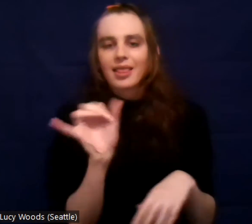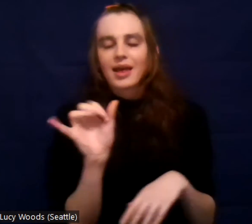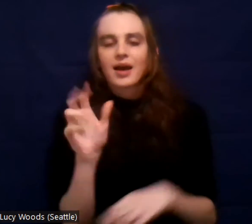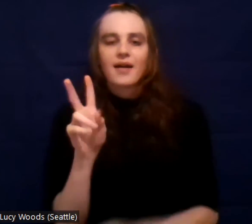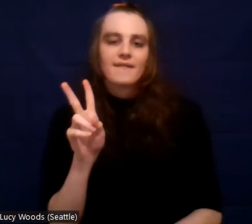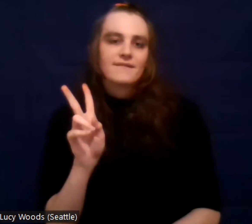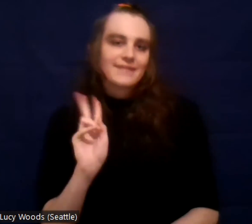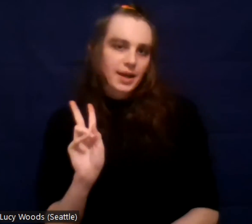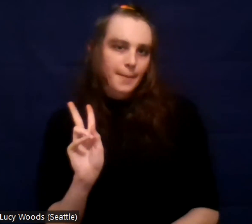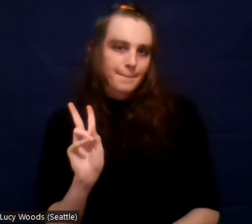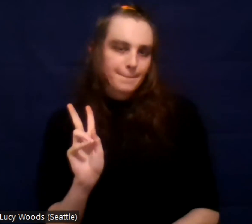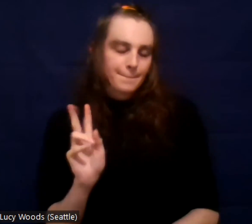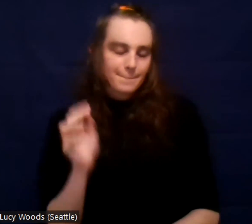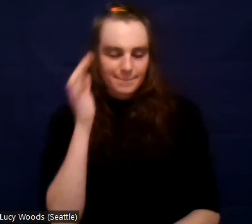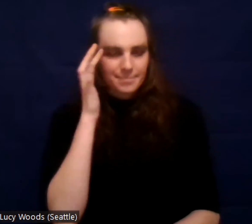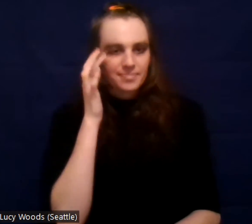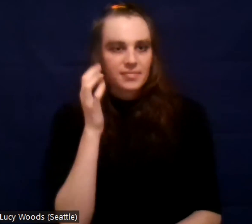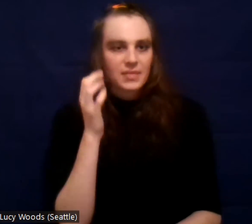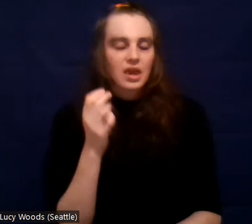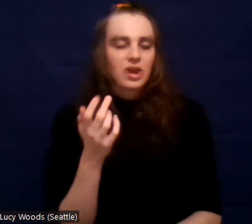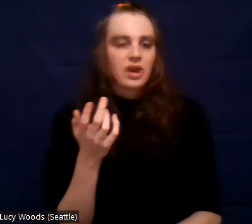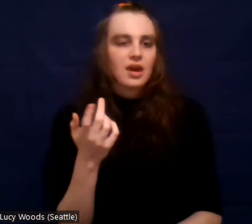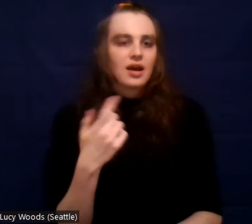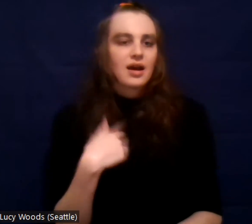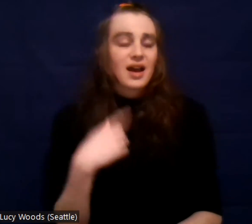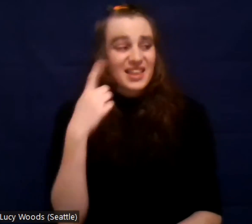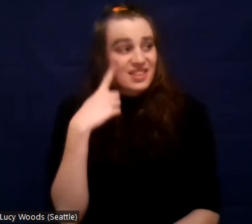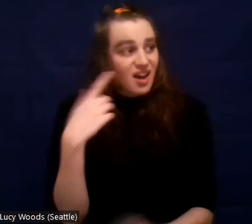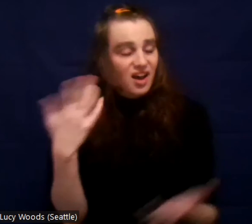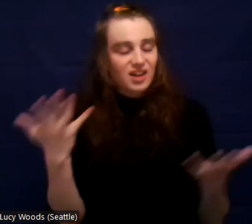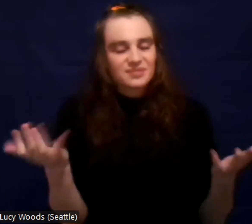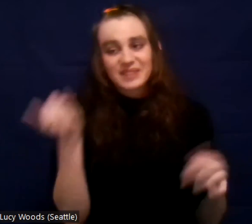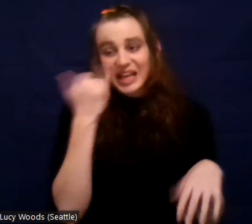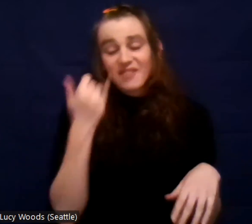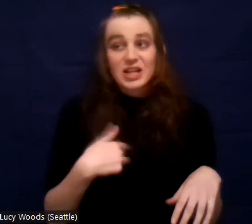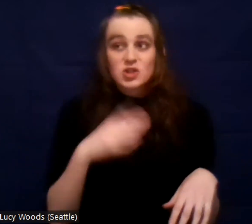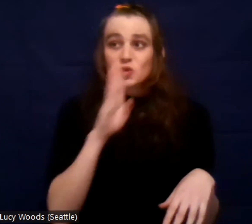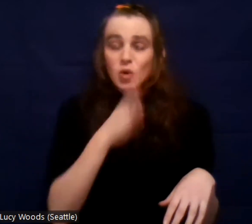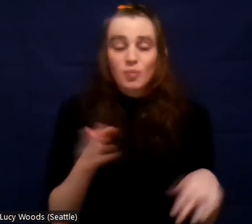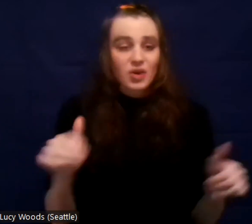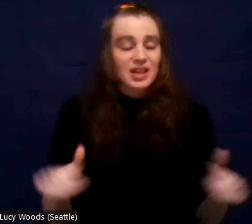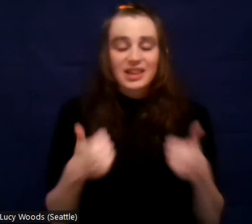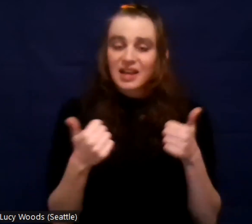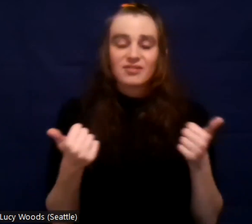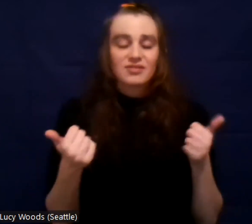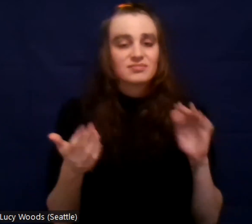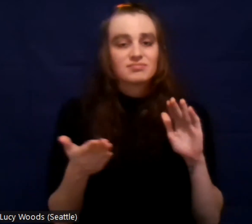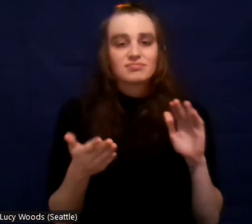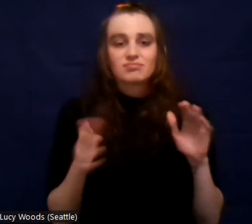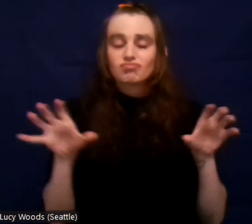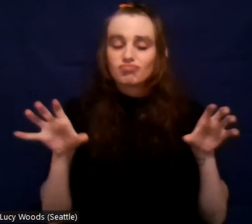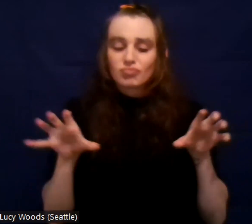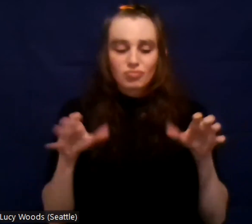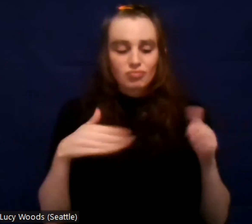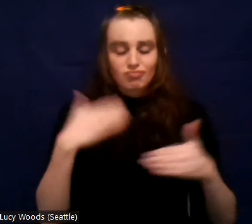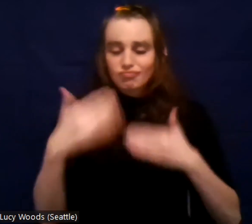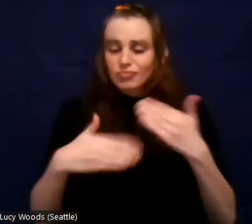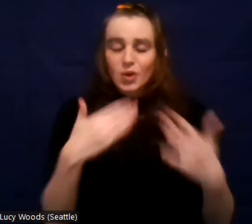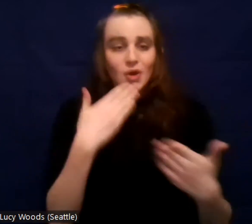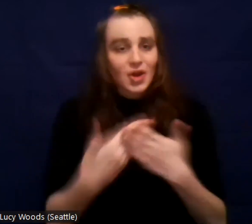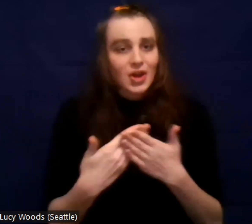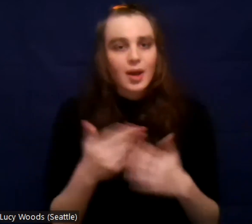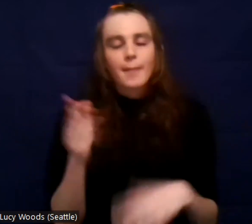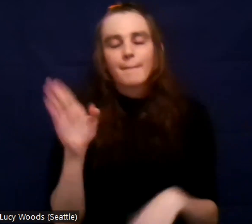for some reason I thought as long as I was sober, life would go my way. But, uh, the reality is no matter how sober you are, life still happens.